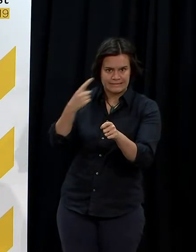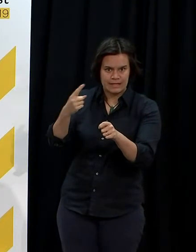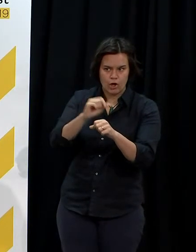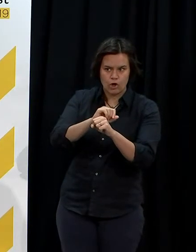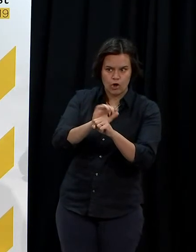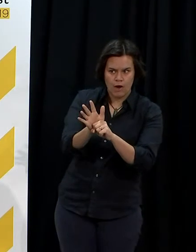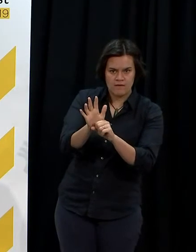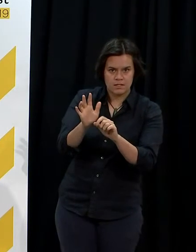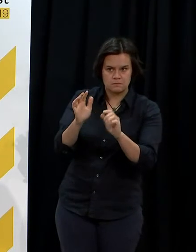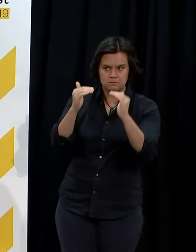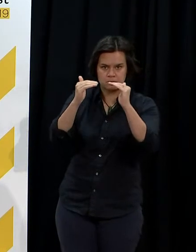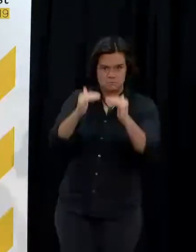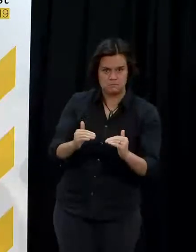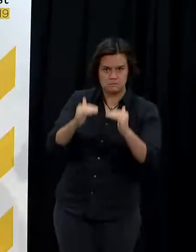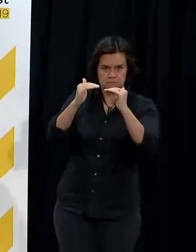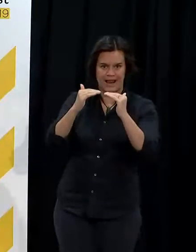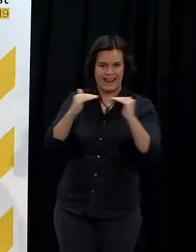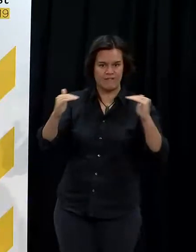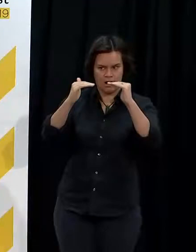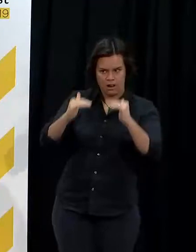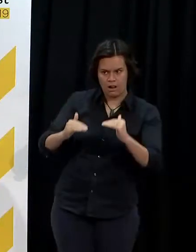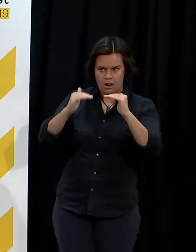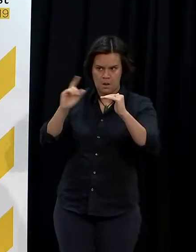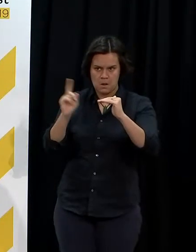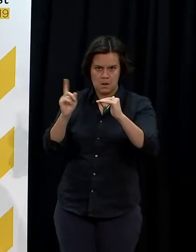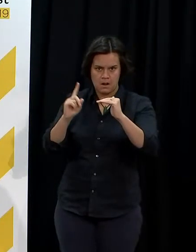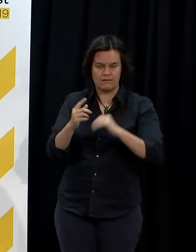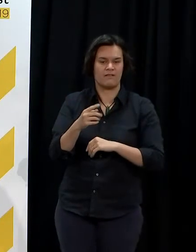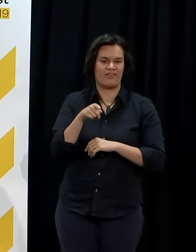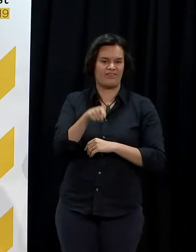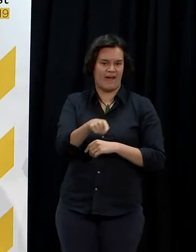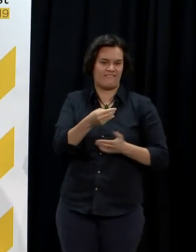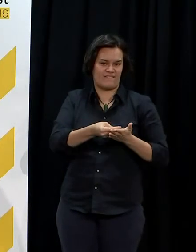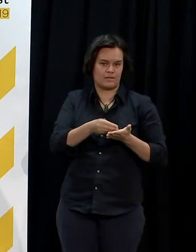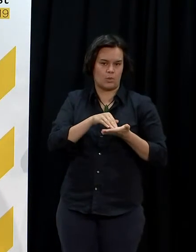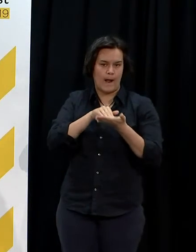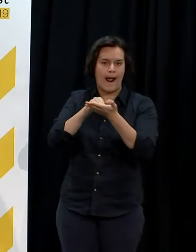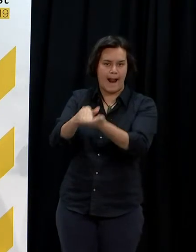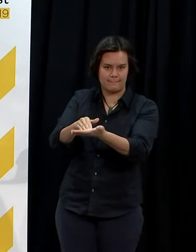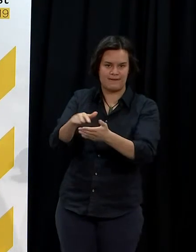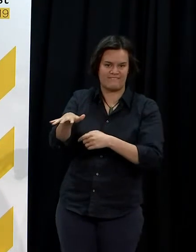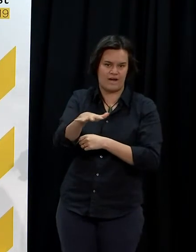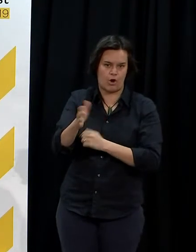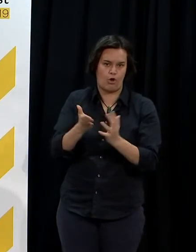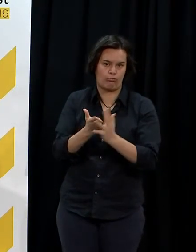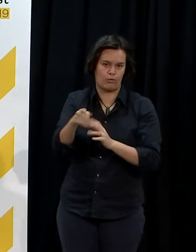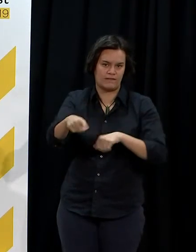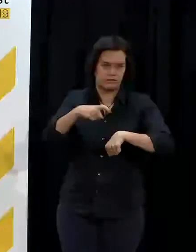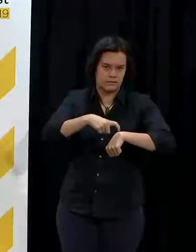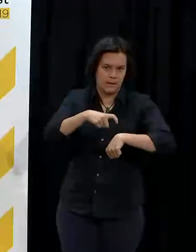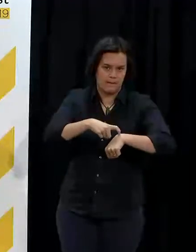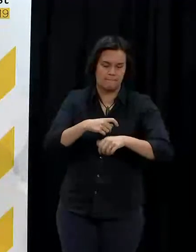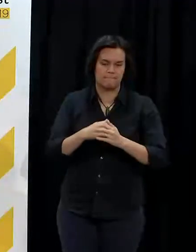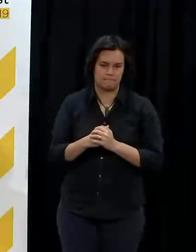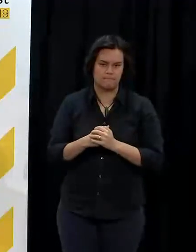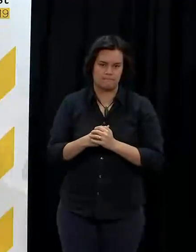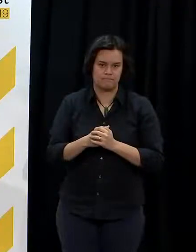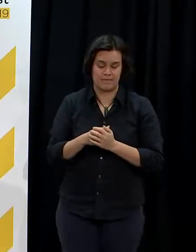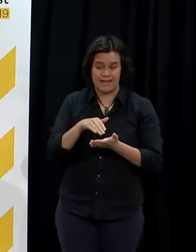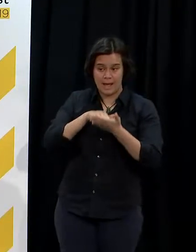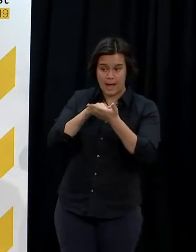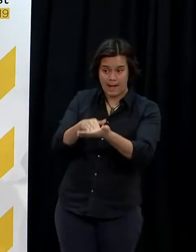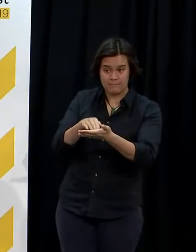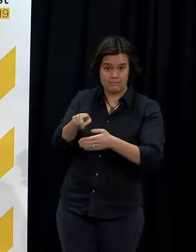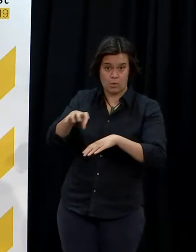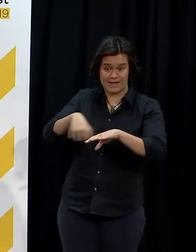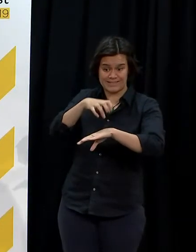the current change in alert levels unfolds. This funding will help whānau ora to meet the increased demand for their services and ultimately will help